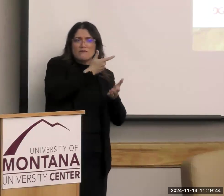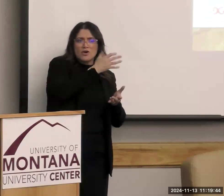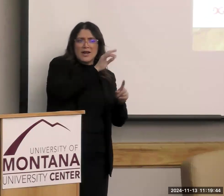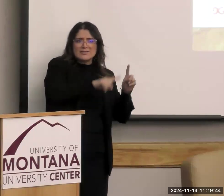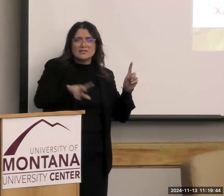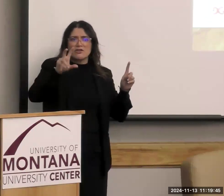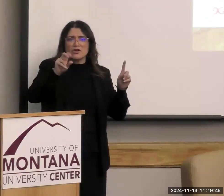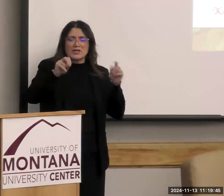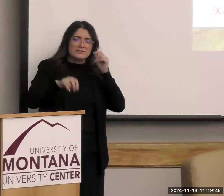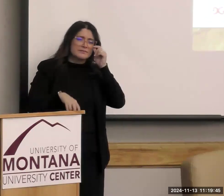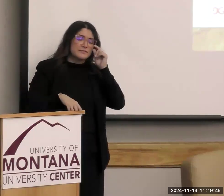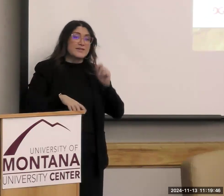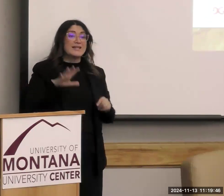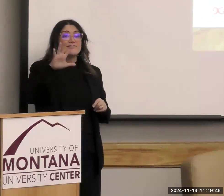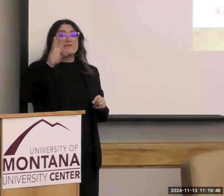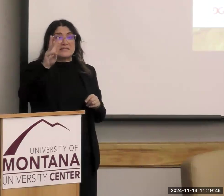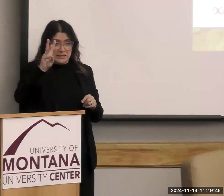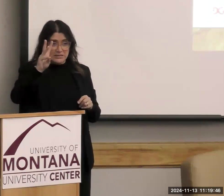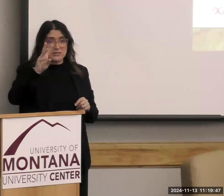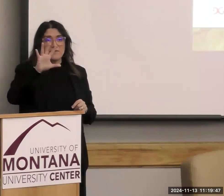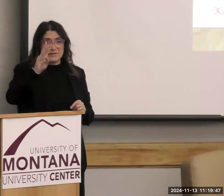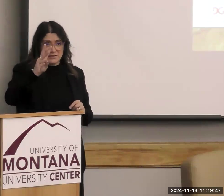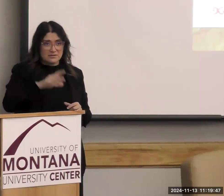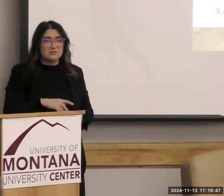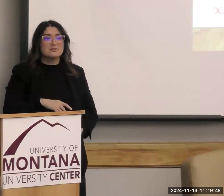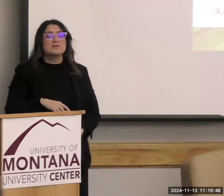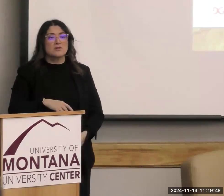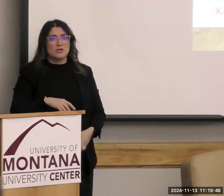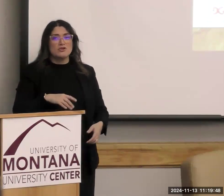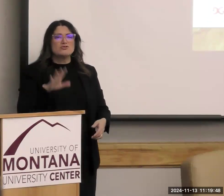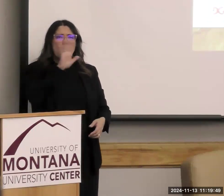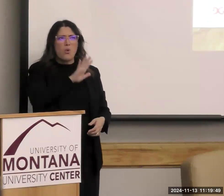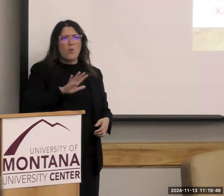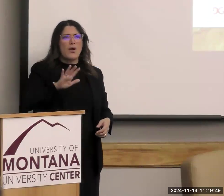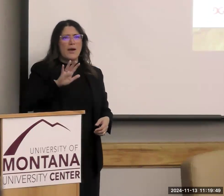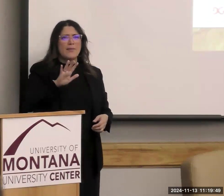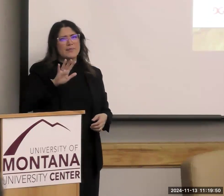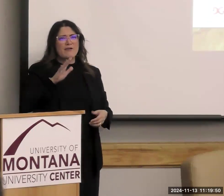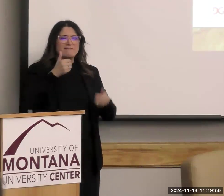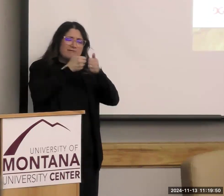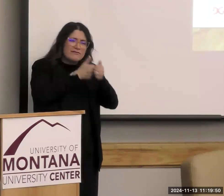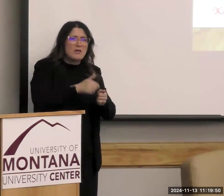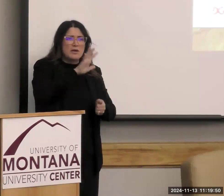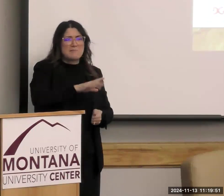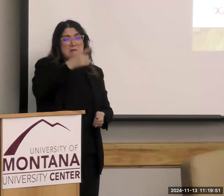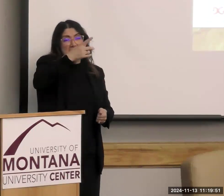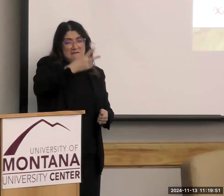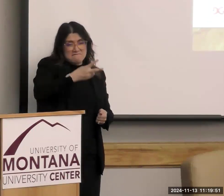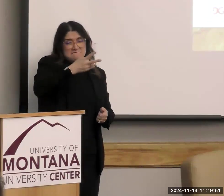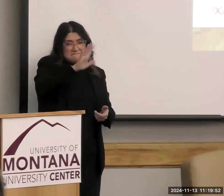But 19 to 30 is 56. So they're reading about half the dietary guideline recommendations.